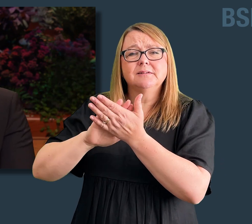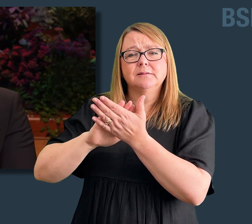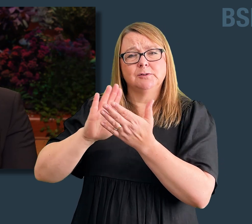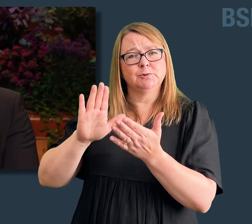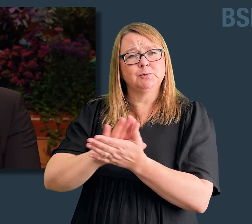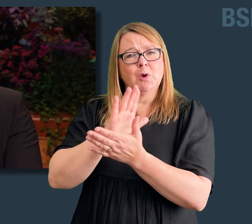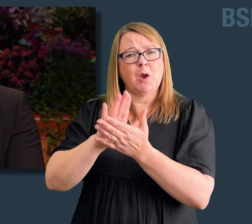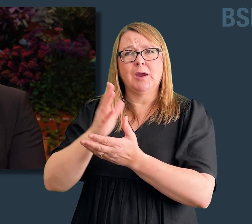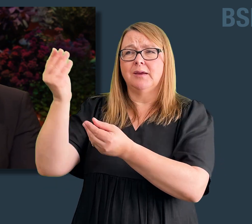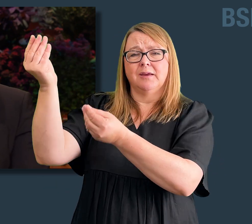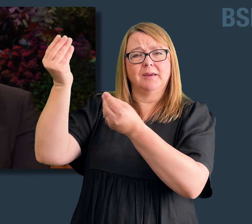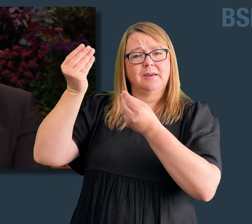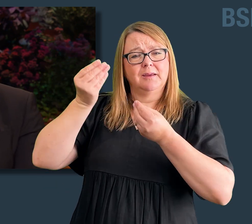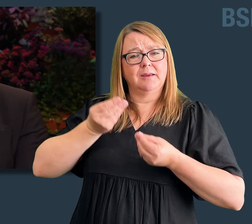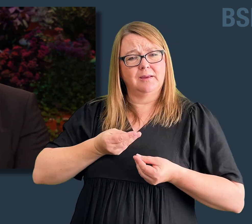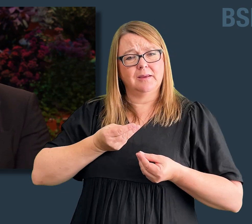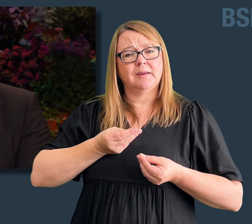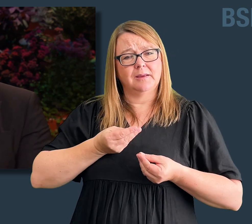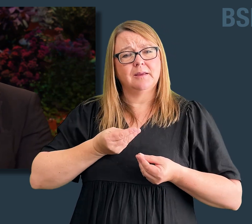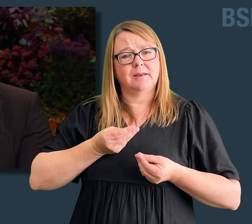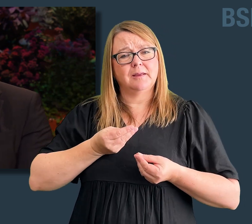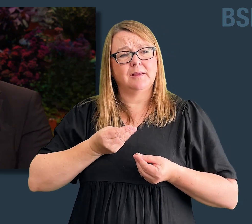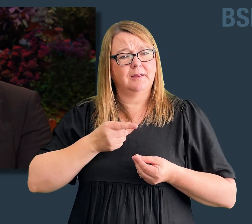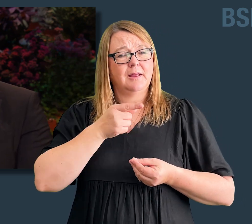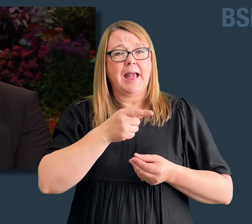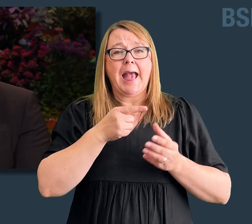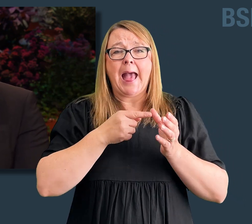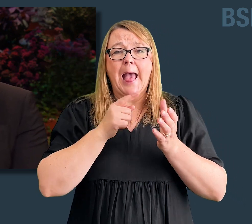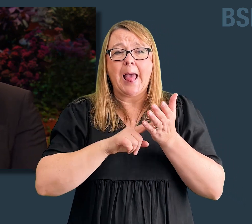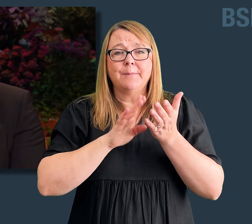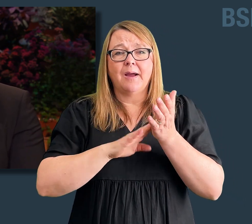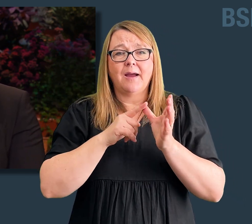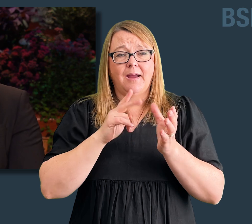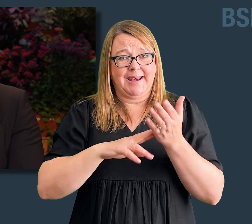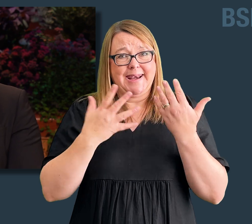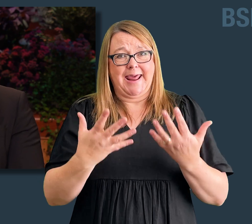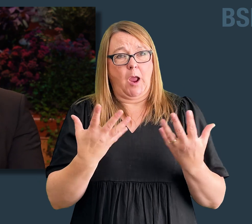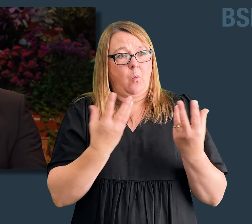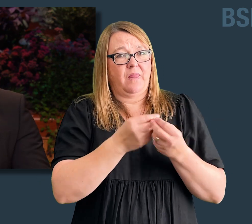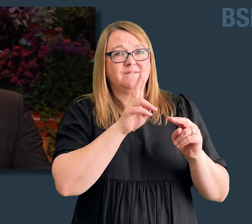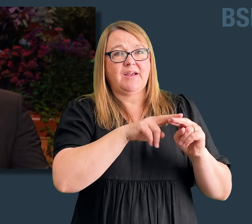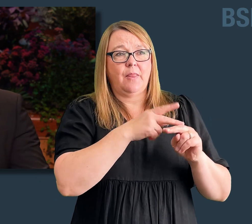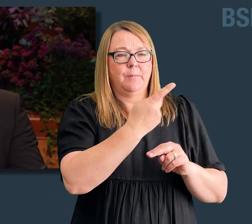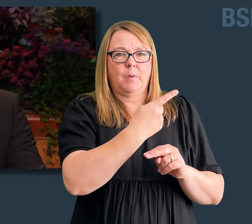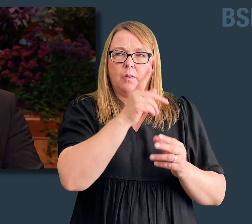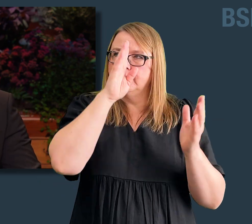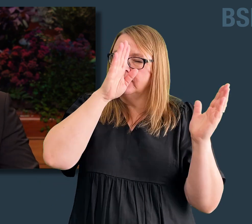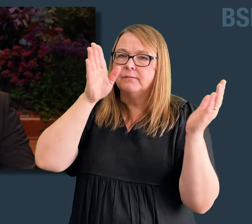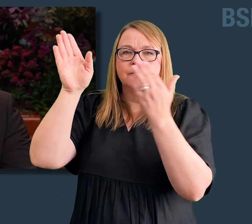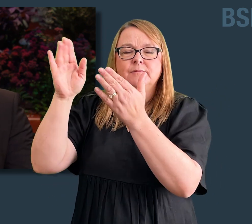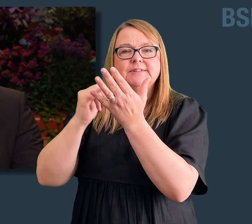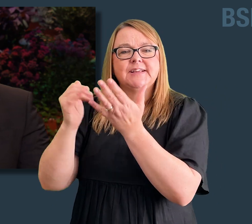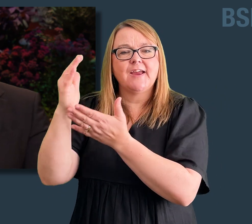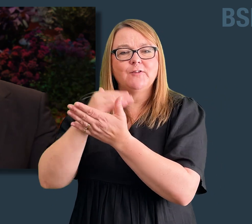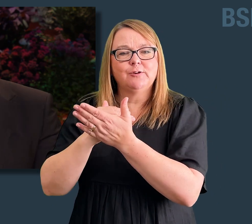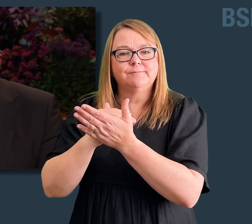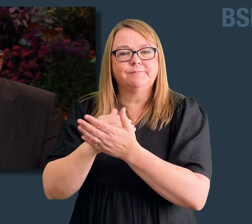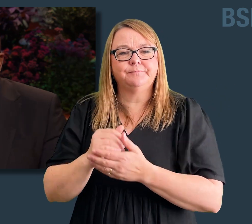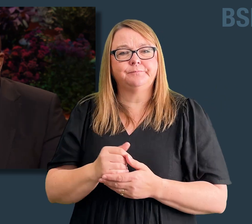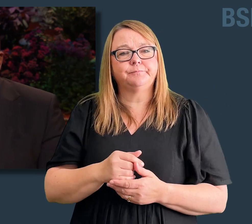came to Alma because he and his father focused on the Savior. For parents who have